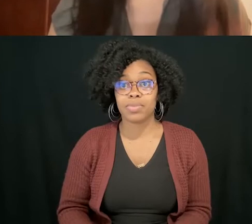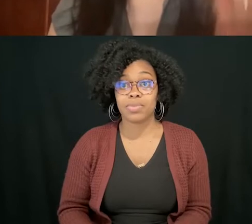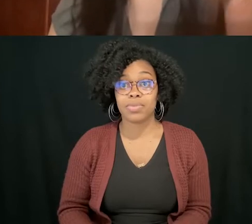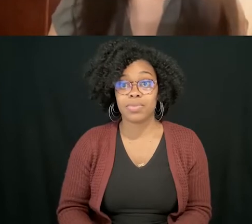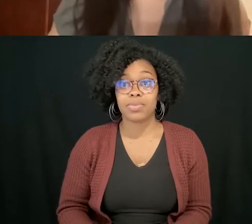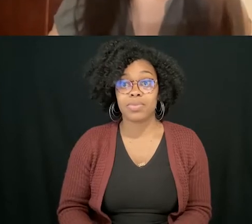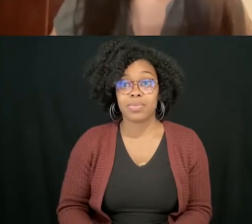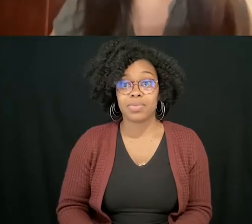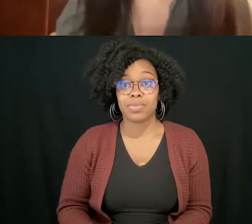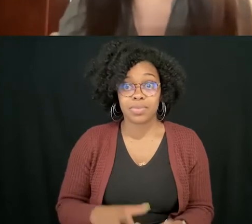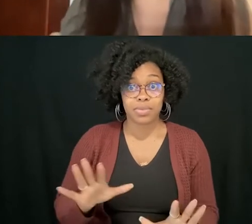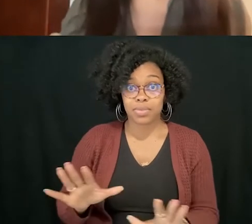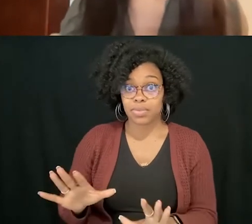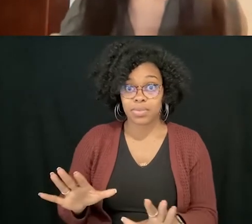Can I get to get you while you're eating?